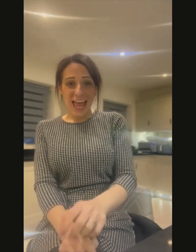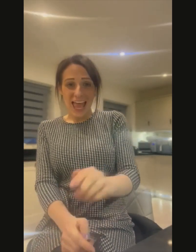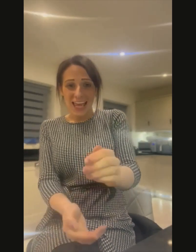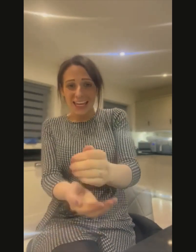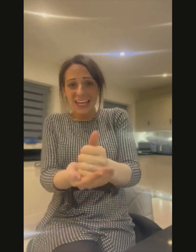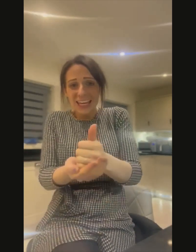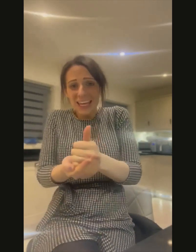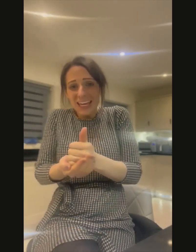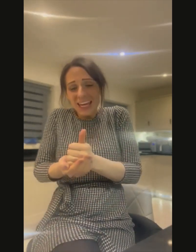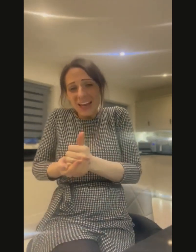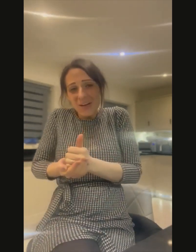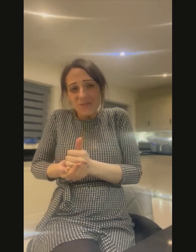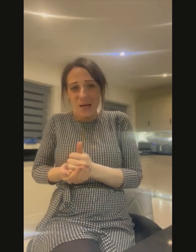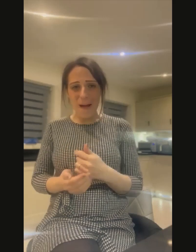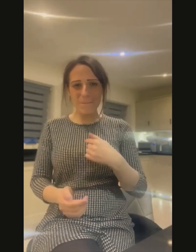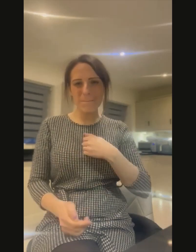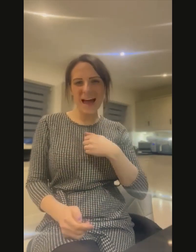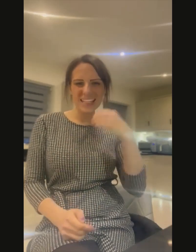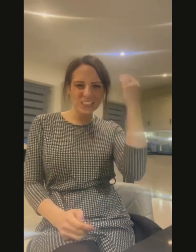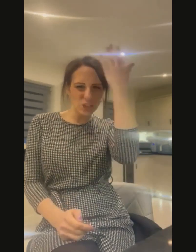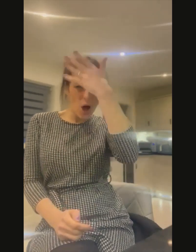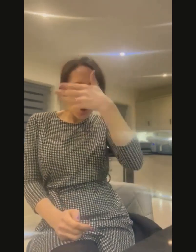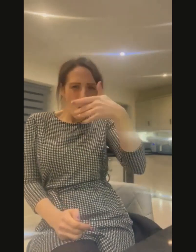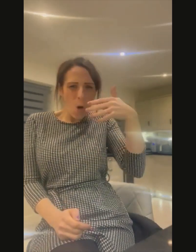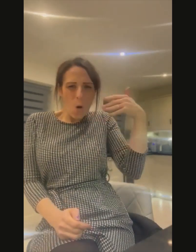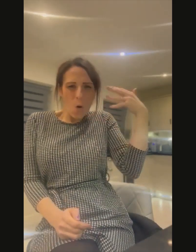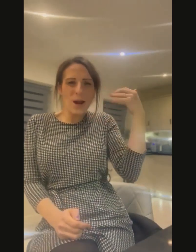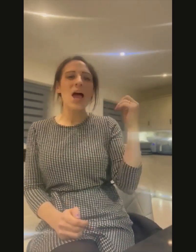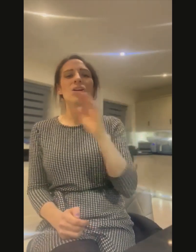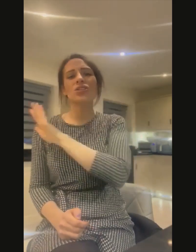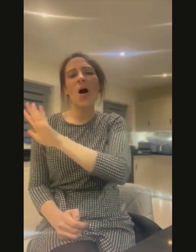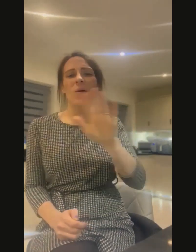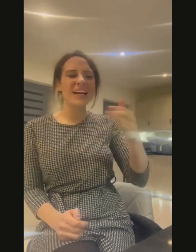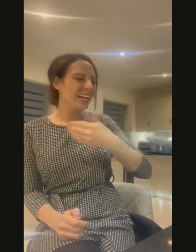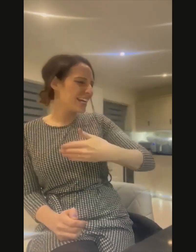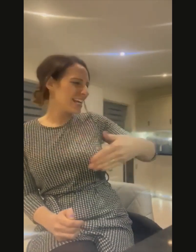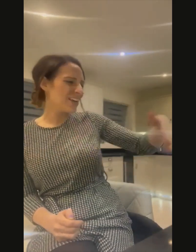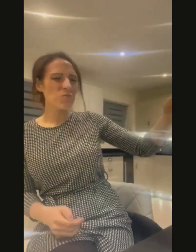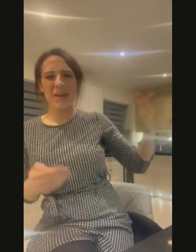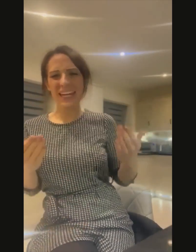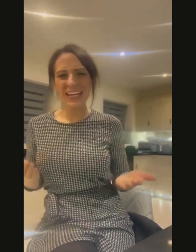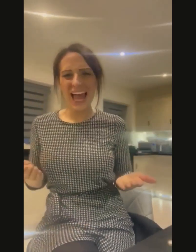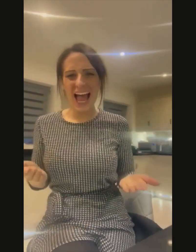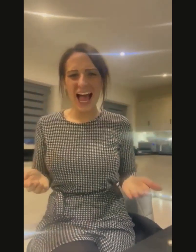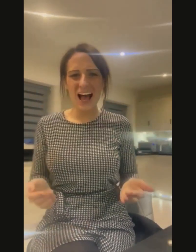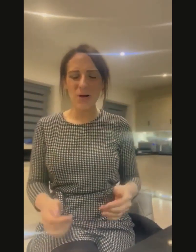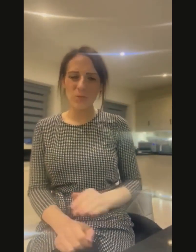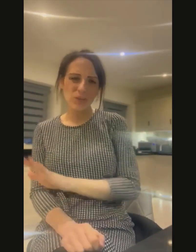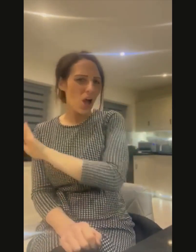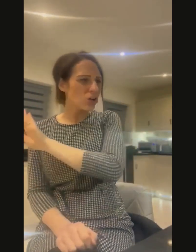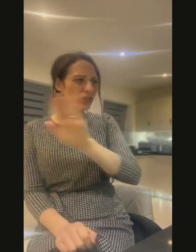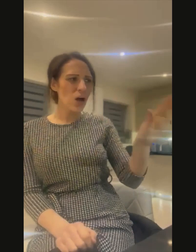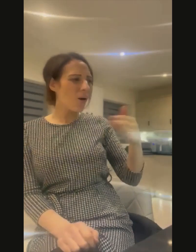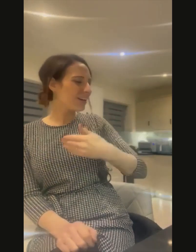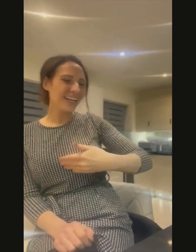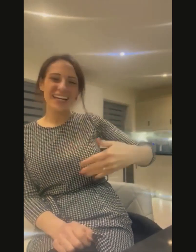my soul Don't leave me now Don't leave